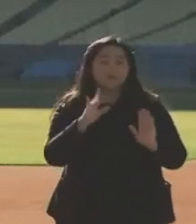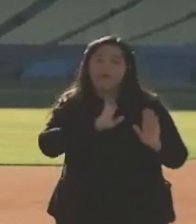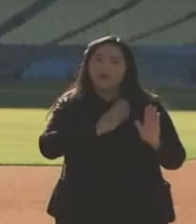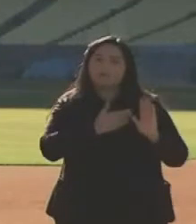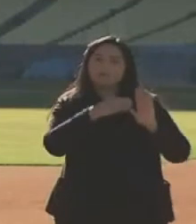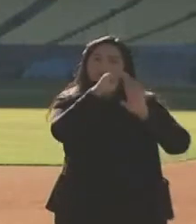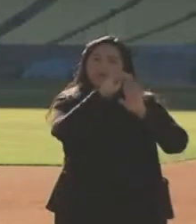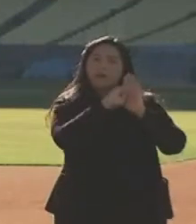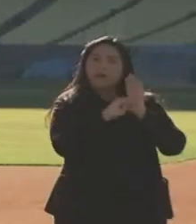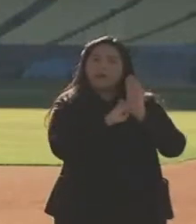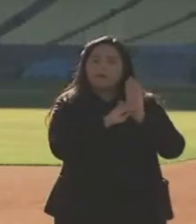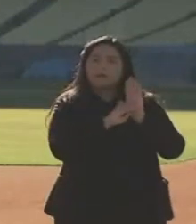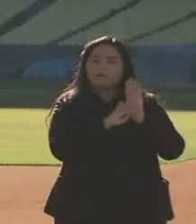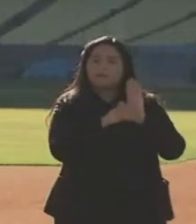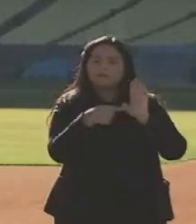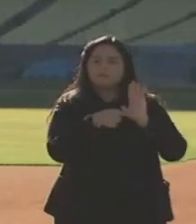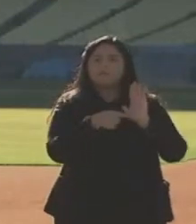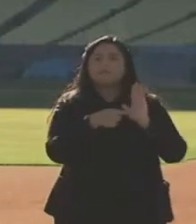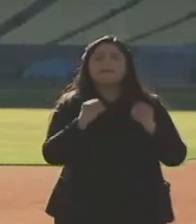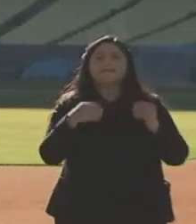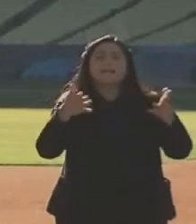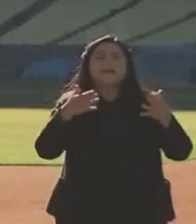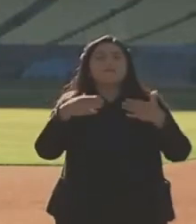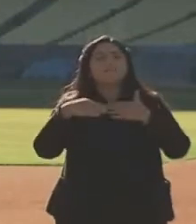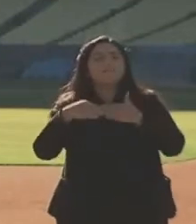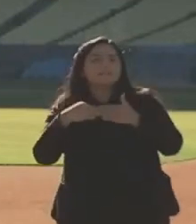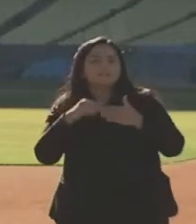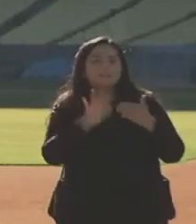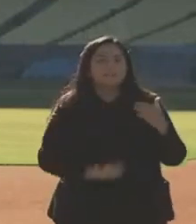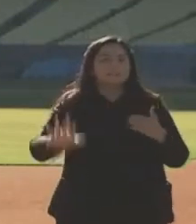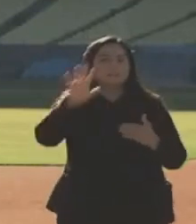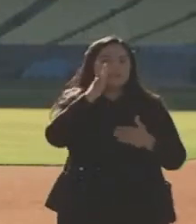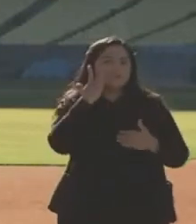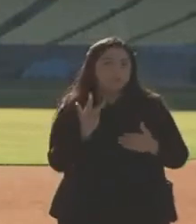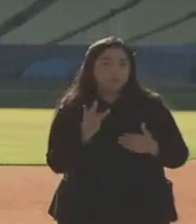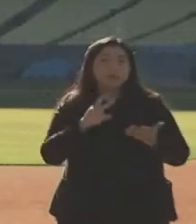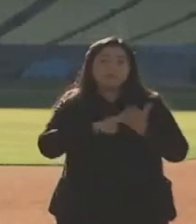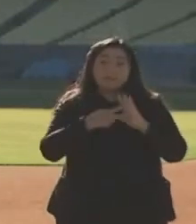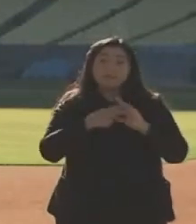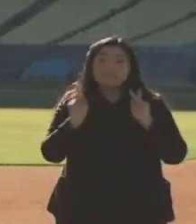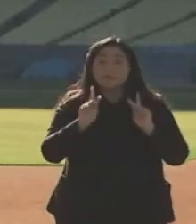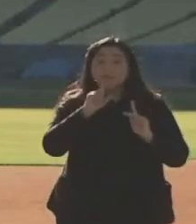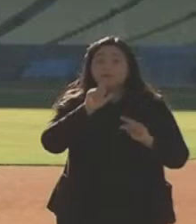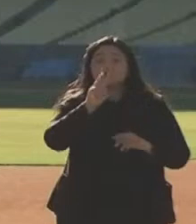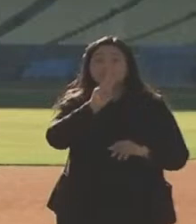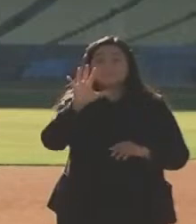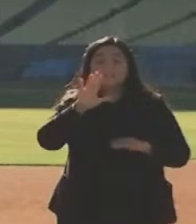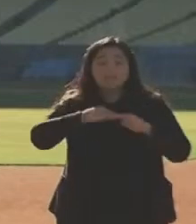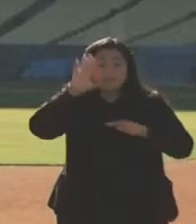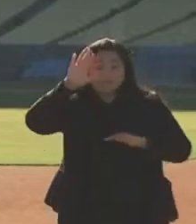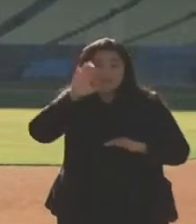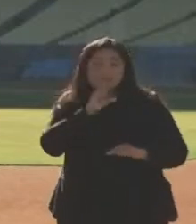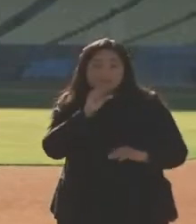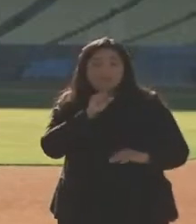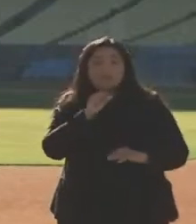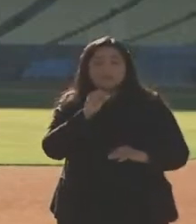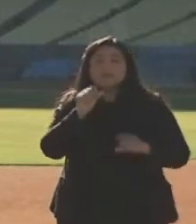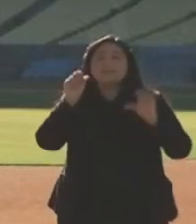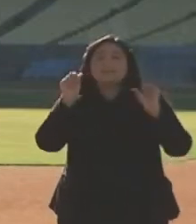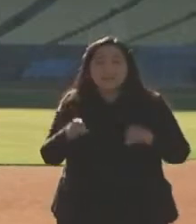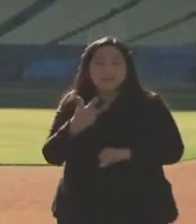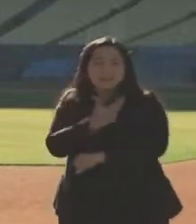all across the state of California to allow people 65 and over to have the vaccines administered. What we said